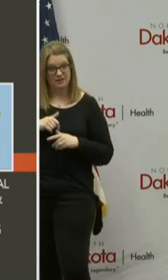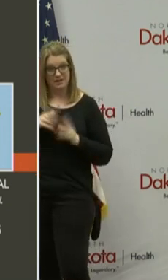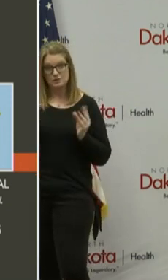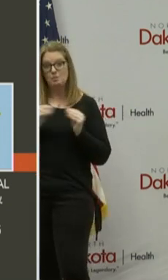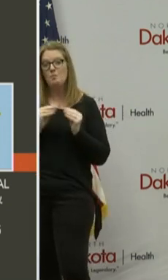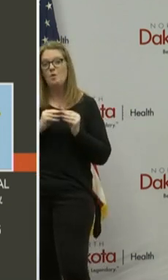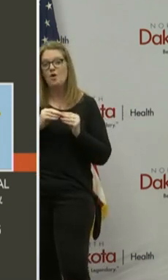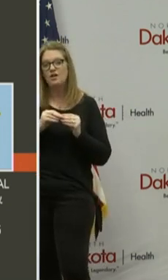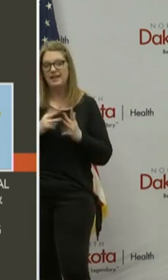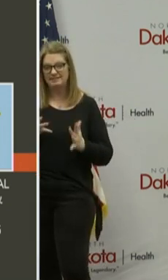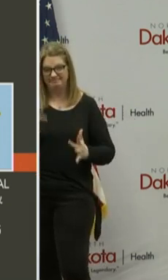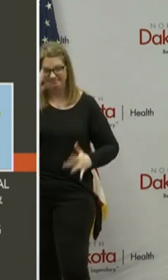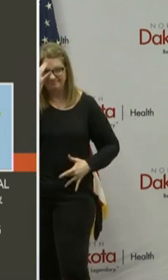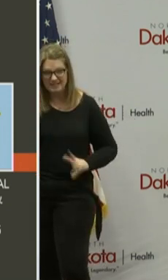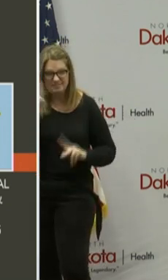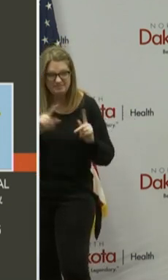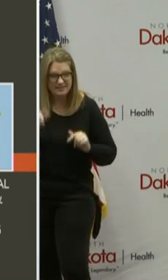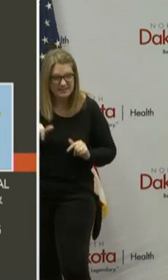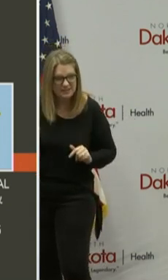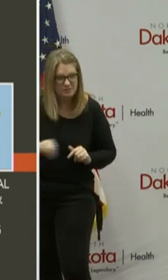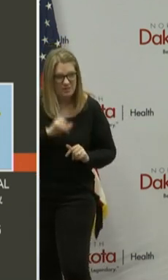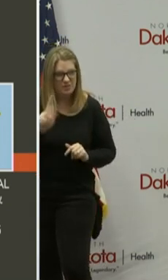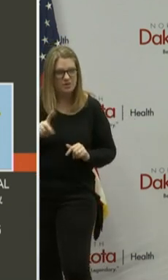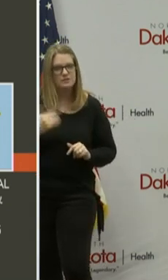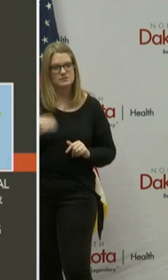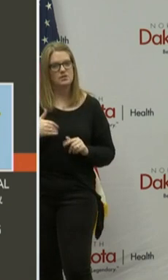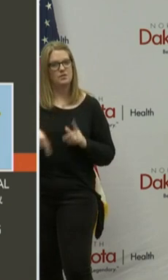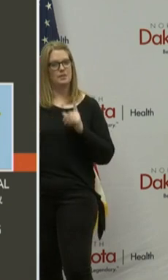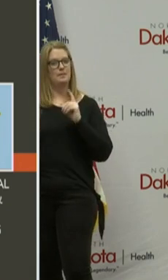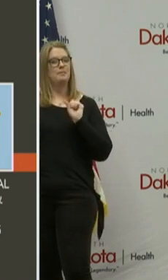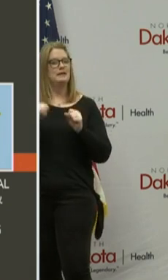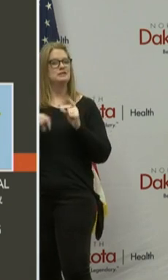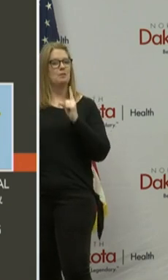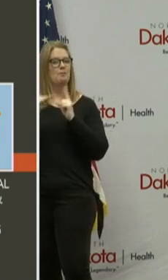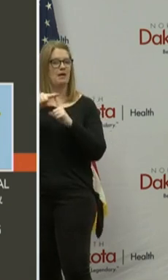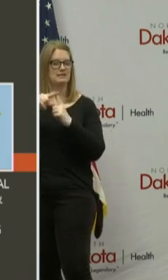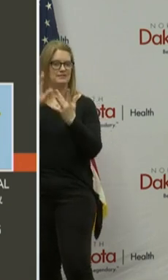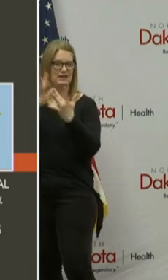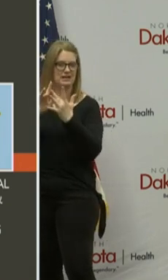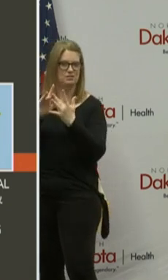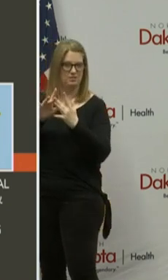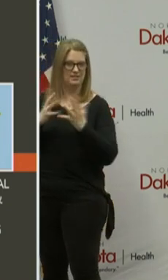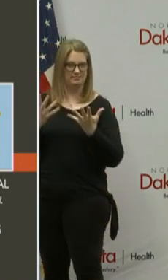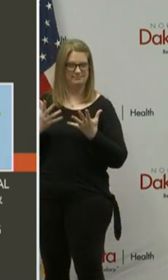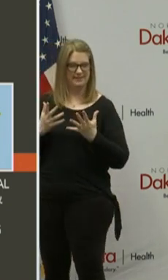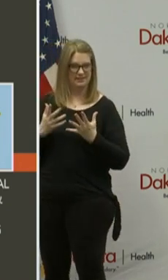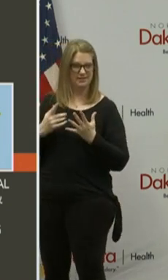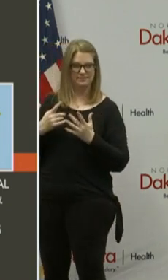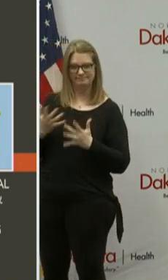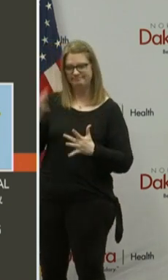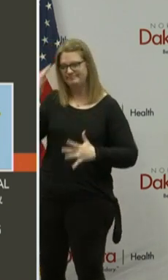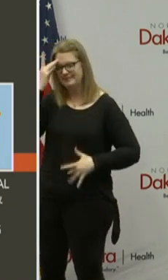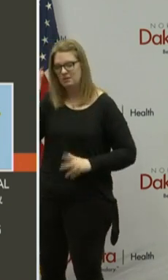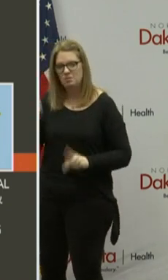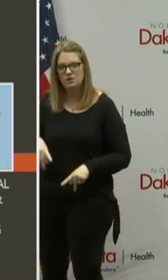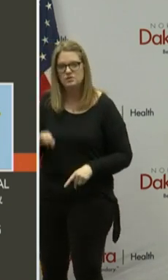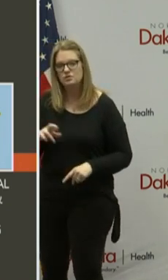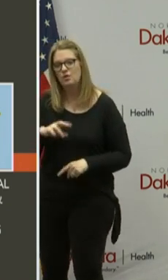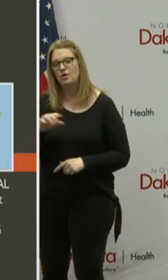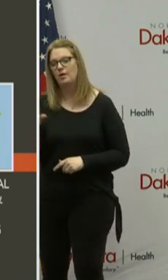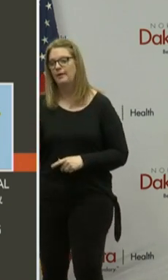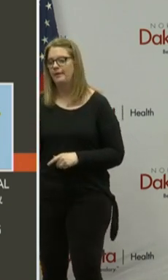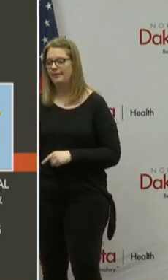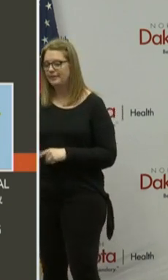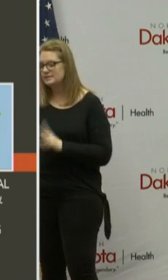there ever has been, and so, therefore, the potential positive contact with an active case or someone else who's had contact with a